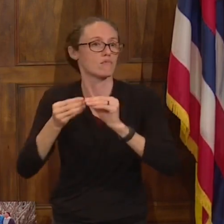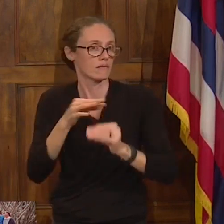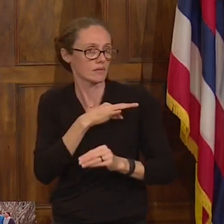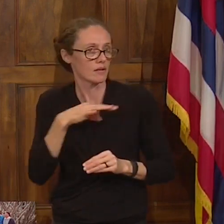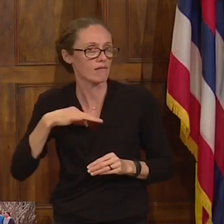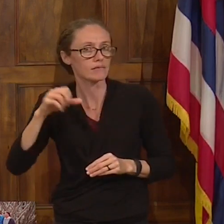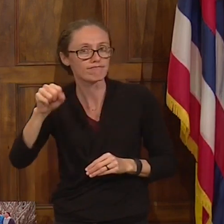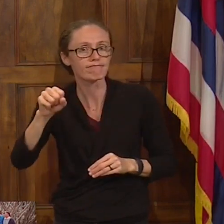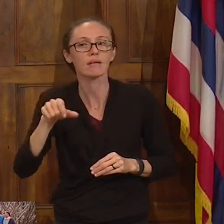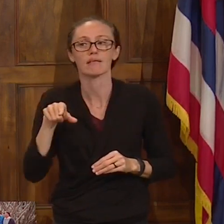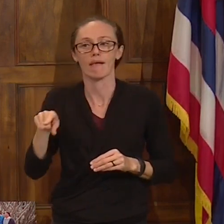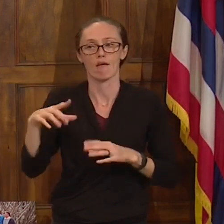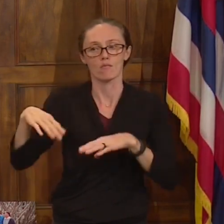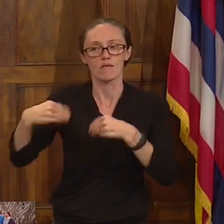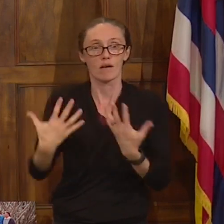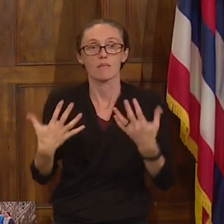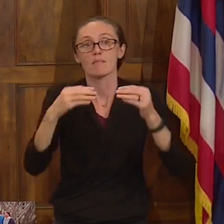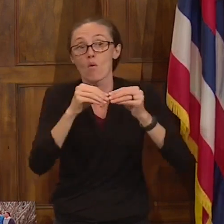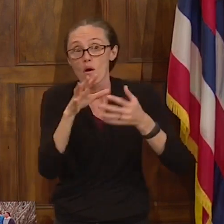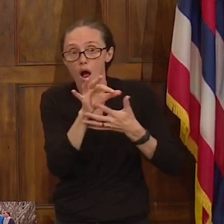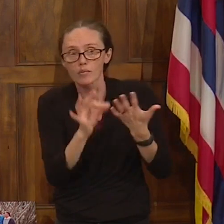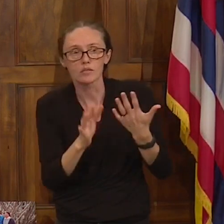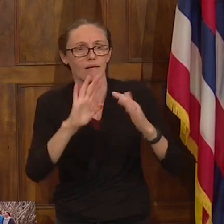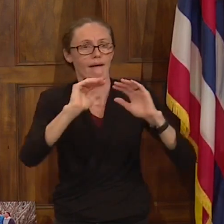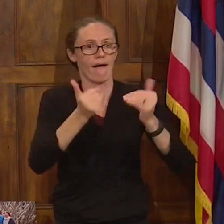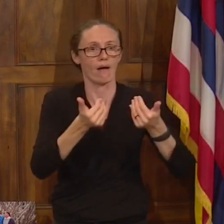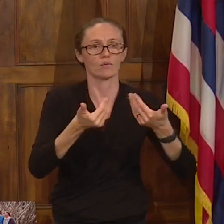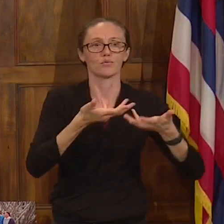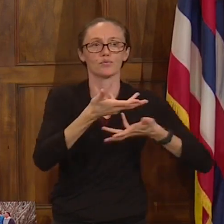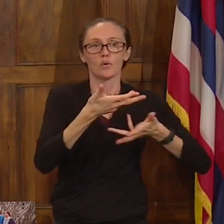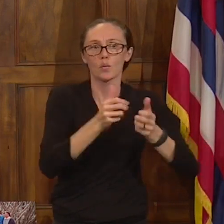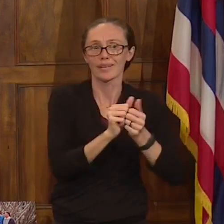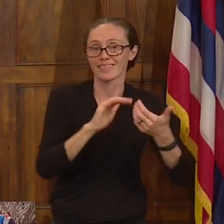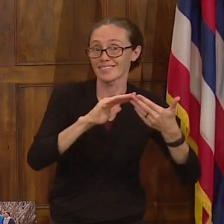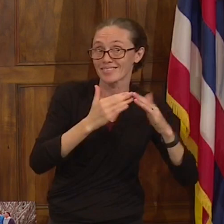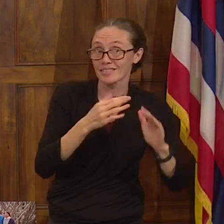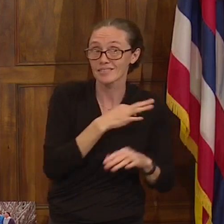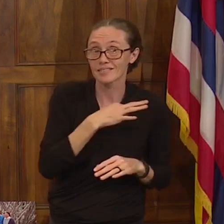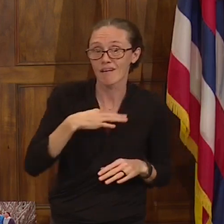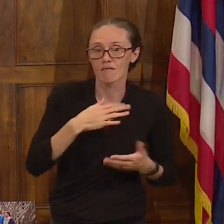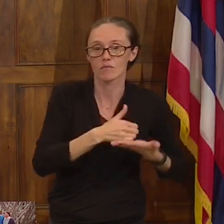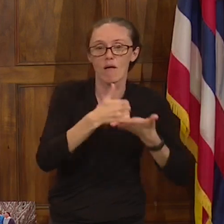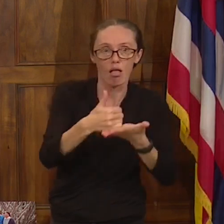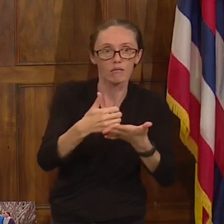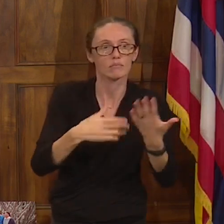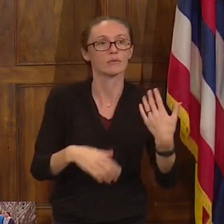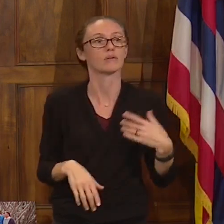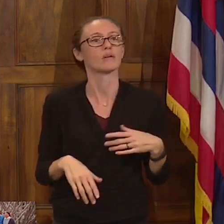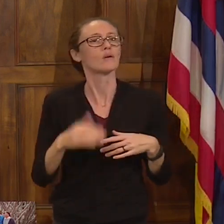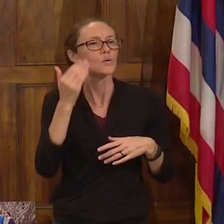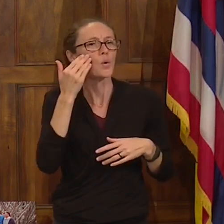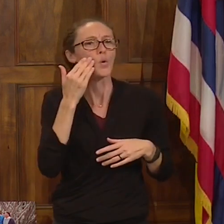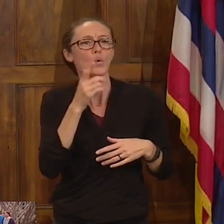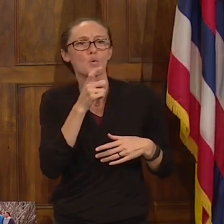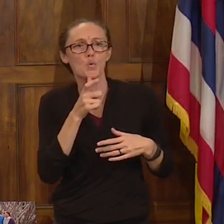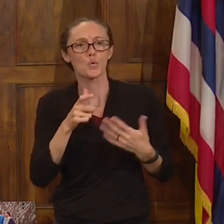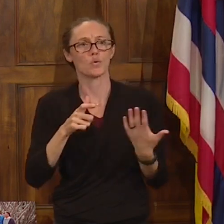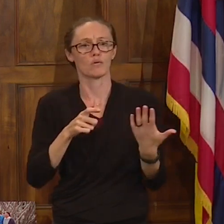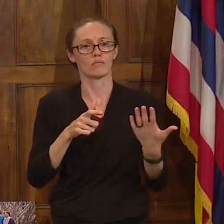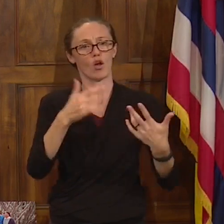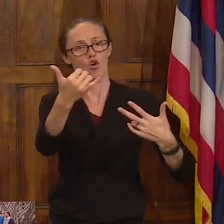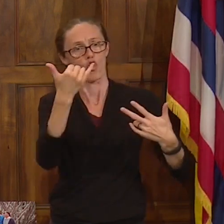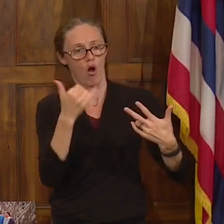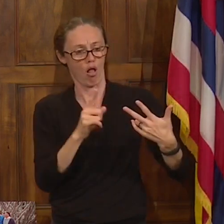providing additional options to us in terms of working with our city staff, calling back those folks on the spreadsheet,